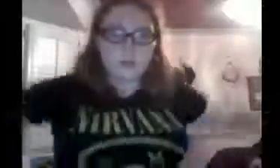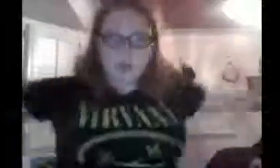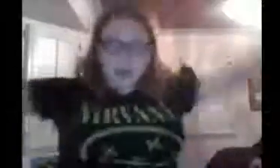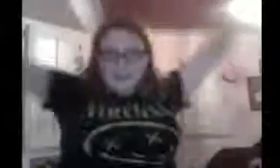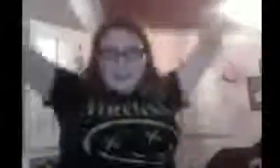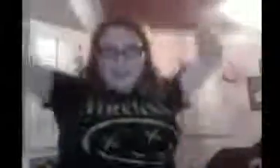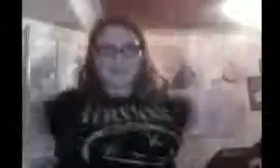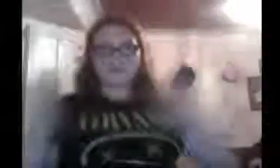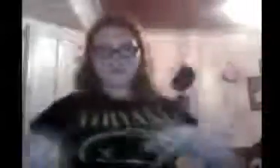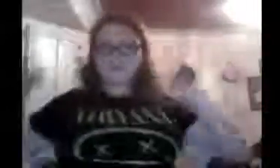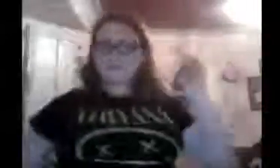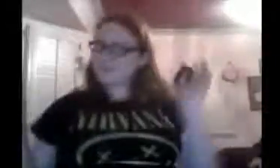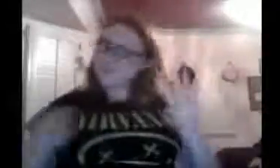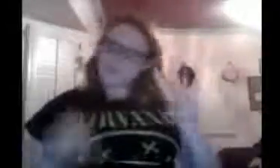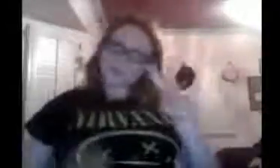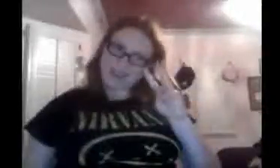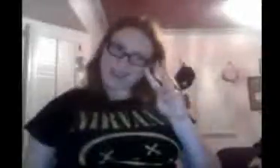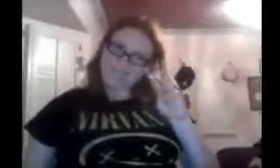Okay. Number three.